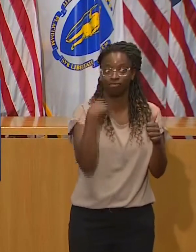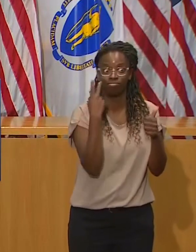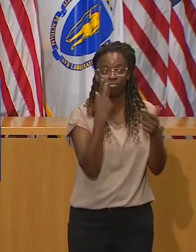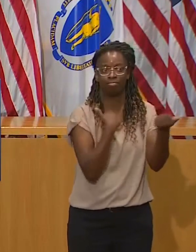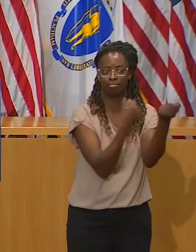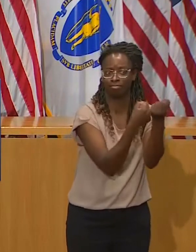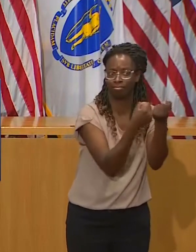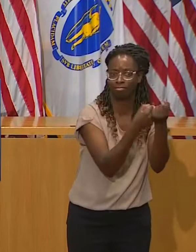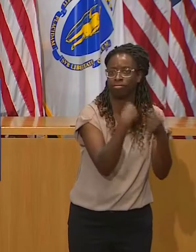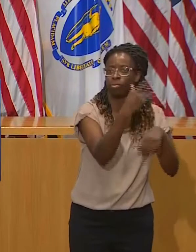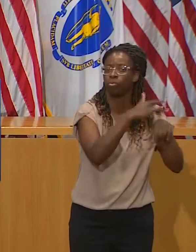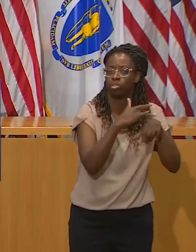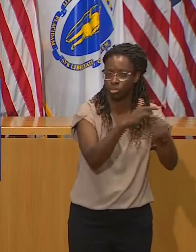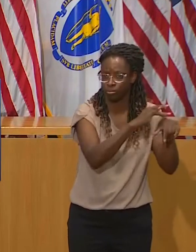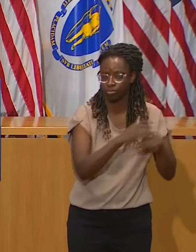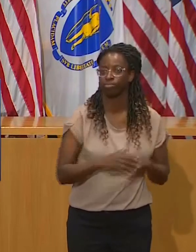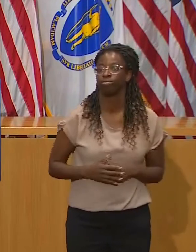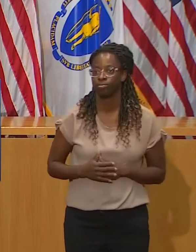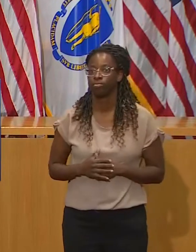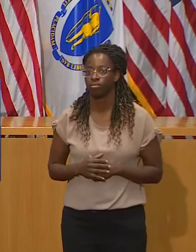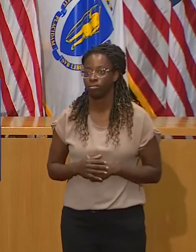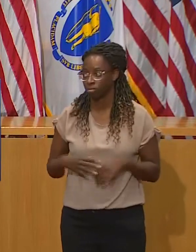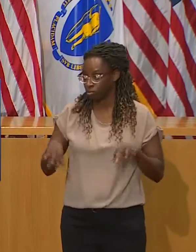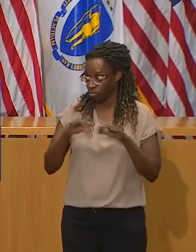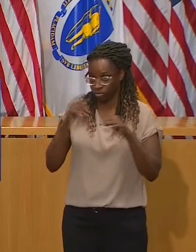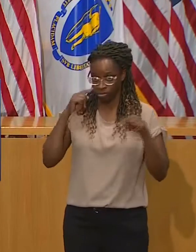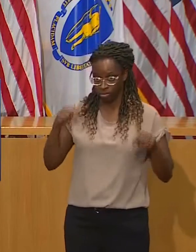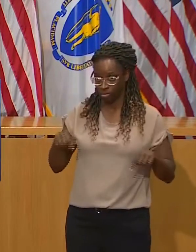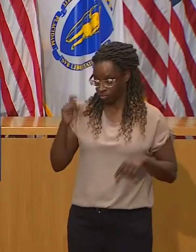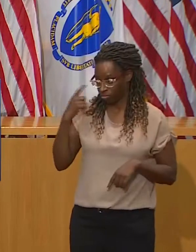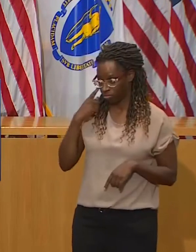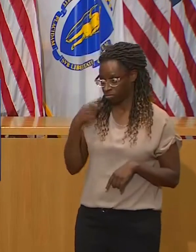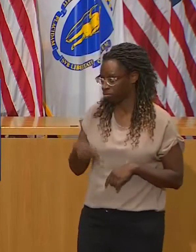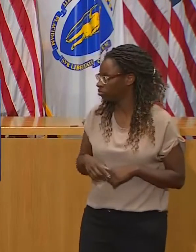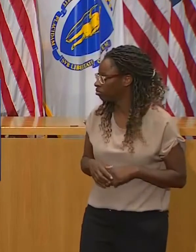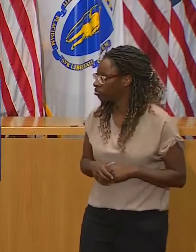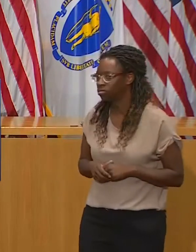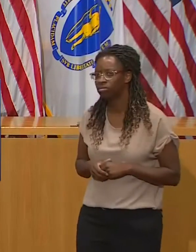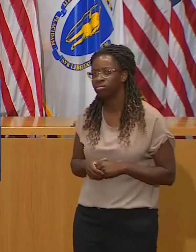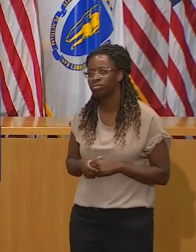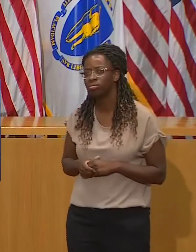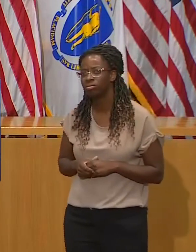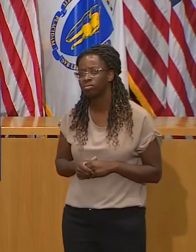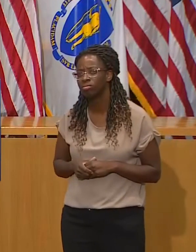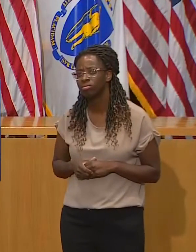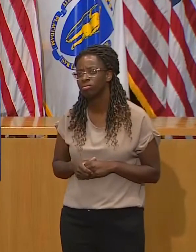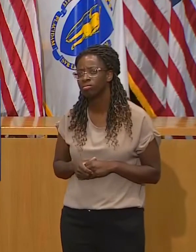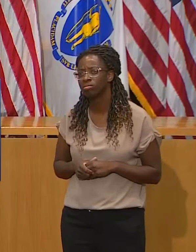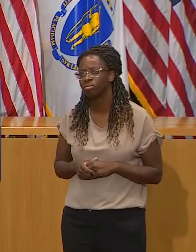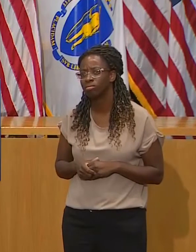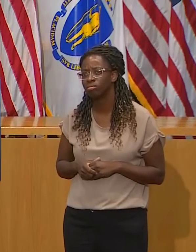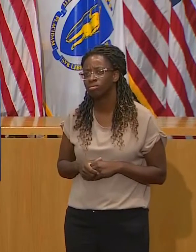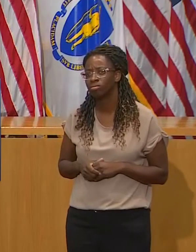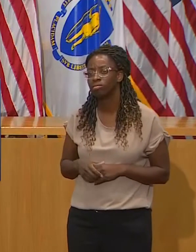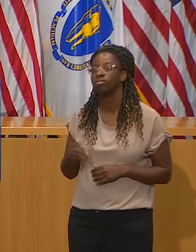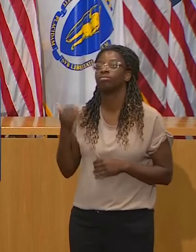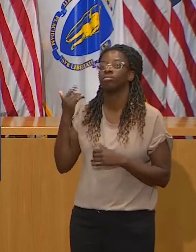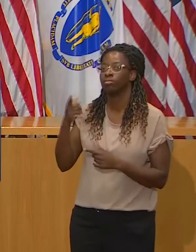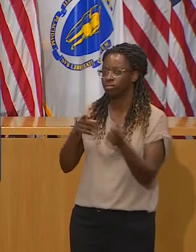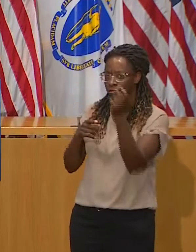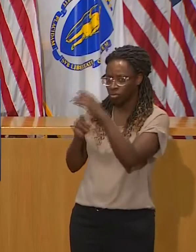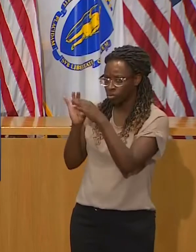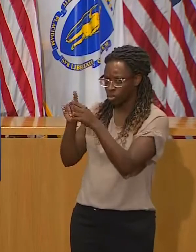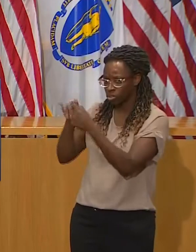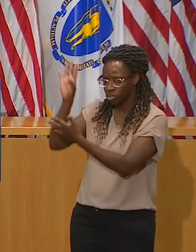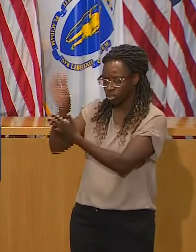critical to this whole conversation, is the changing nature of who's actually showing up as positive cases.